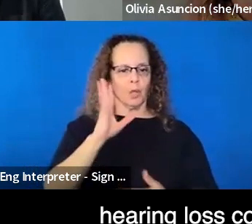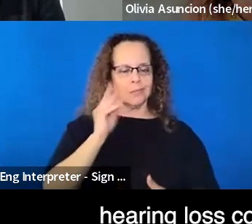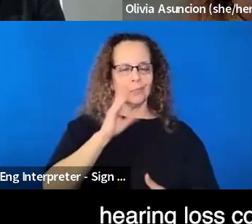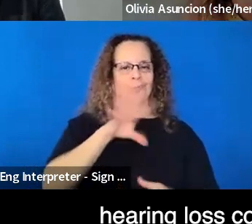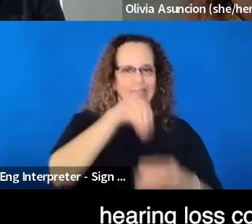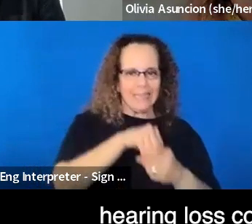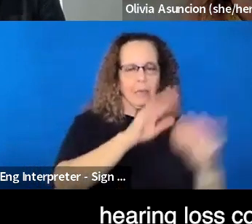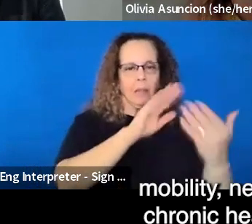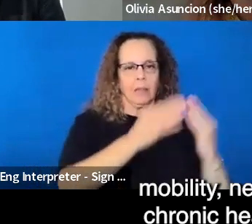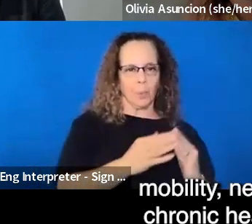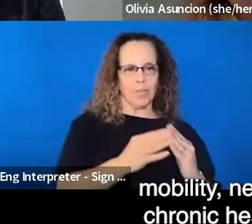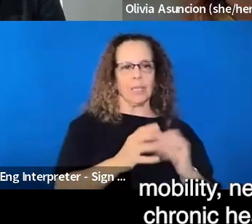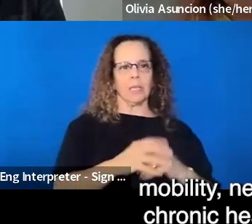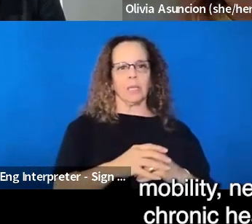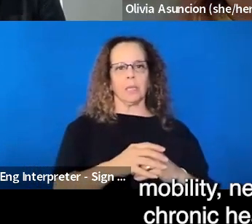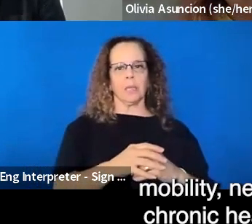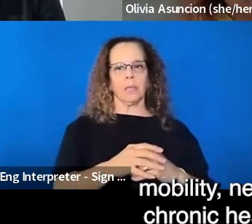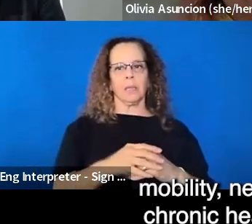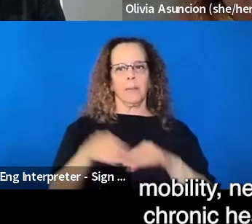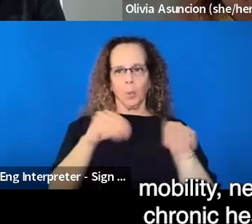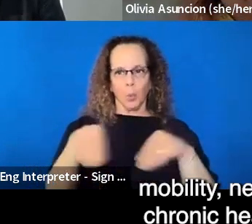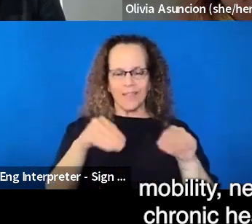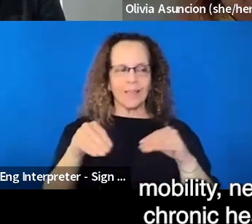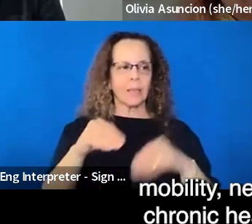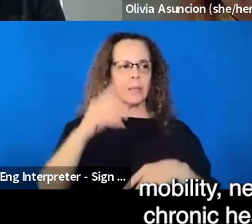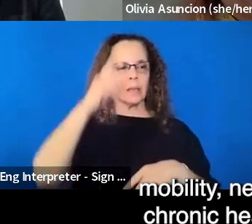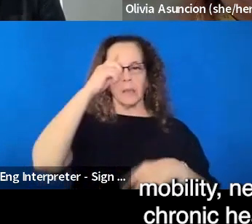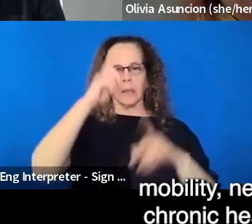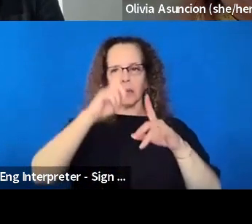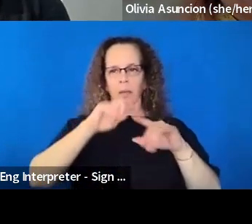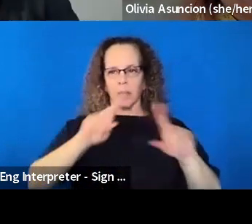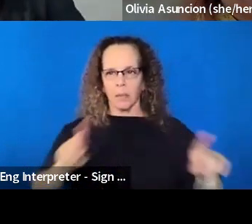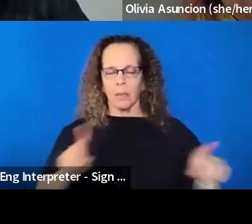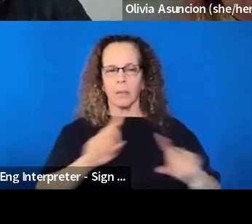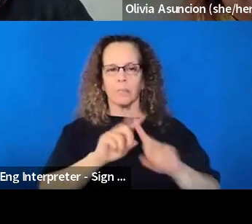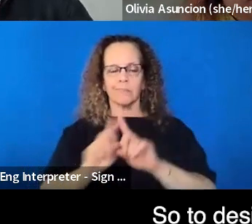loss community, dexterity, mobility, neurodivergence, chronic health, and so on.